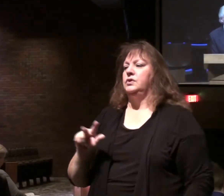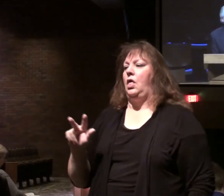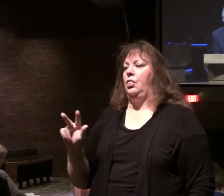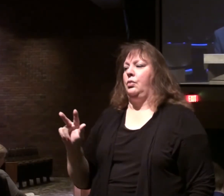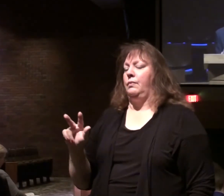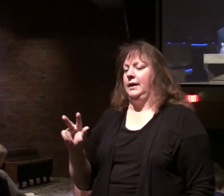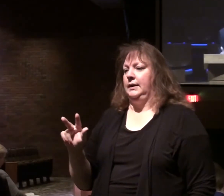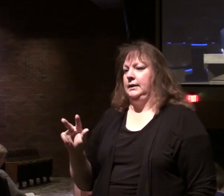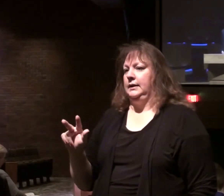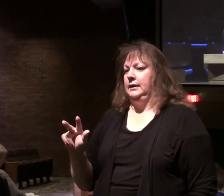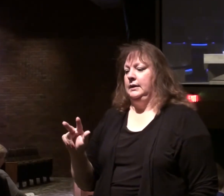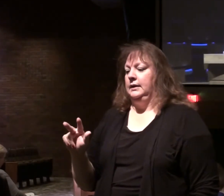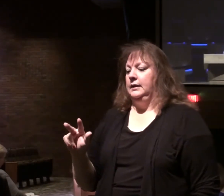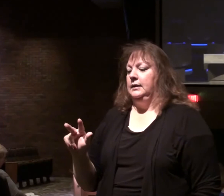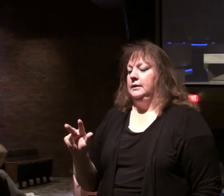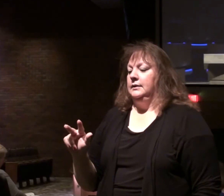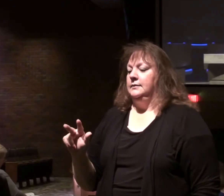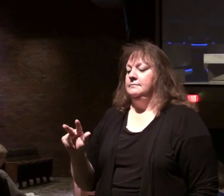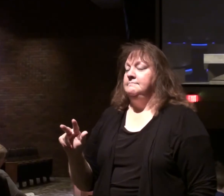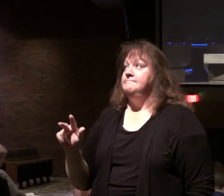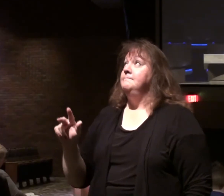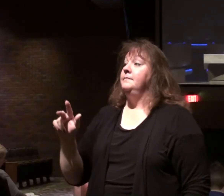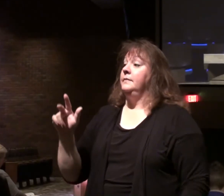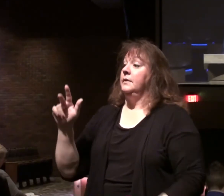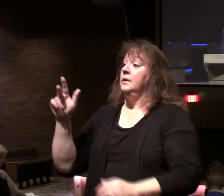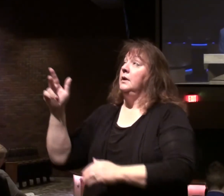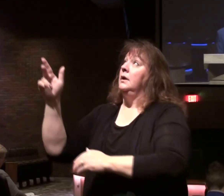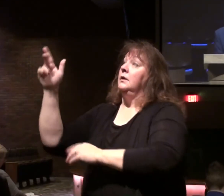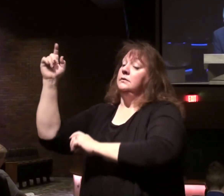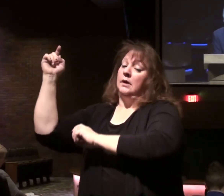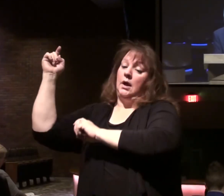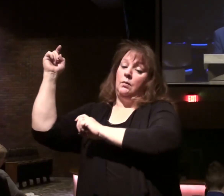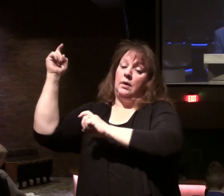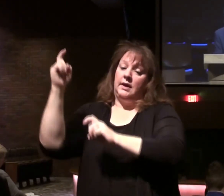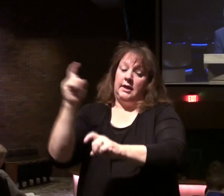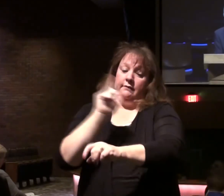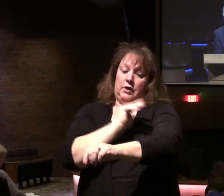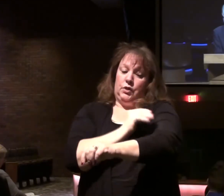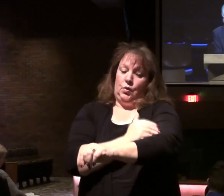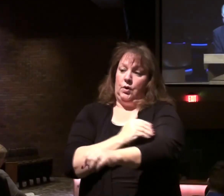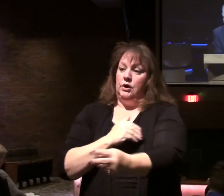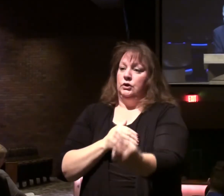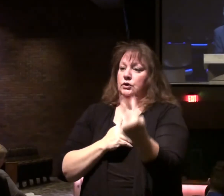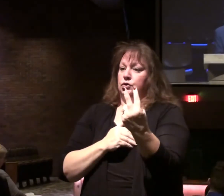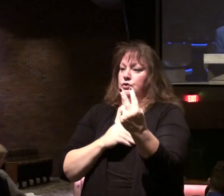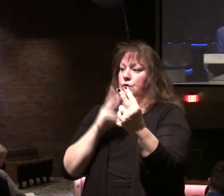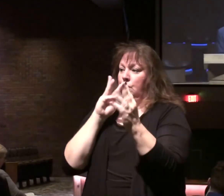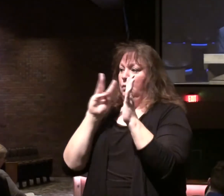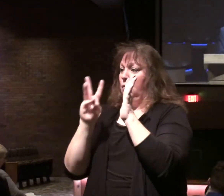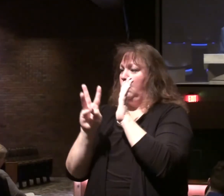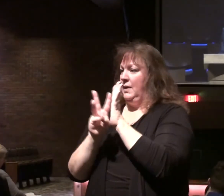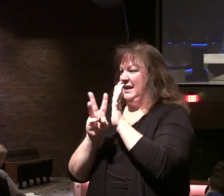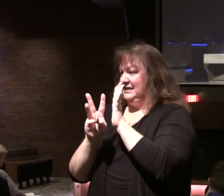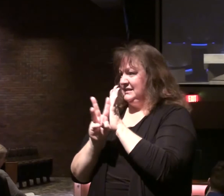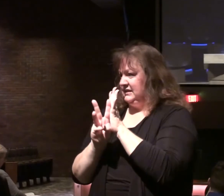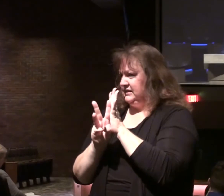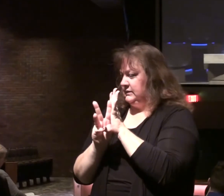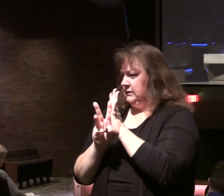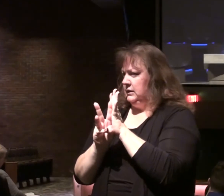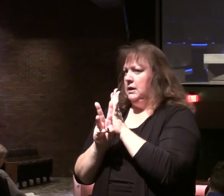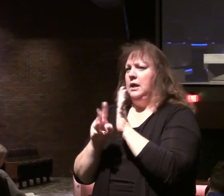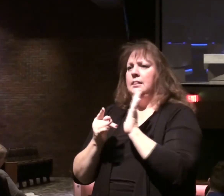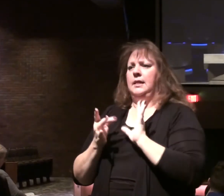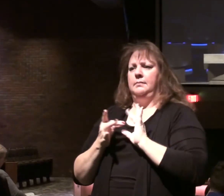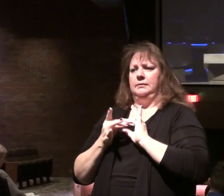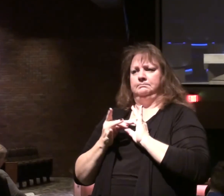And I will grant authority to my two witnesses. Now just a preliminary comment about